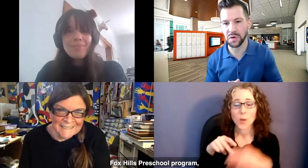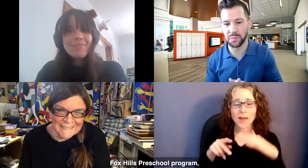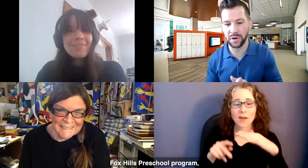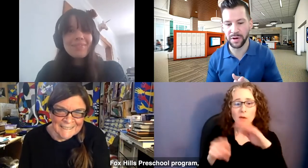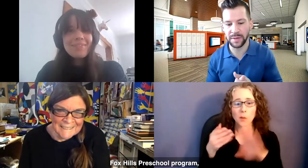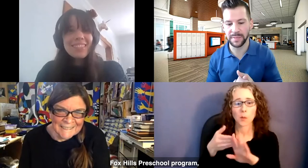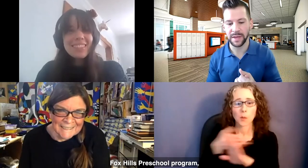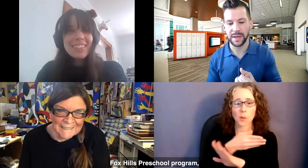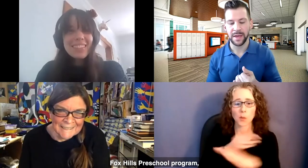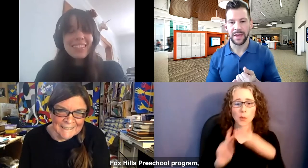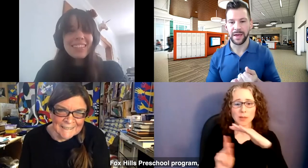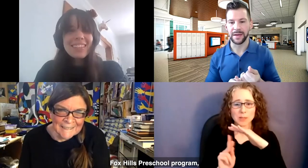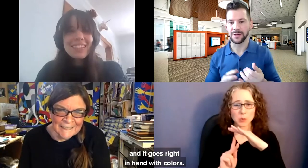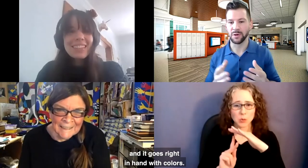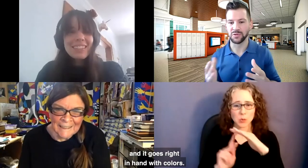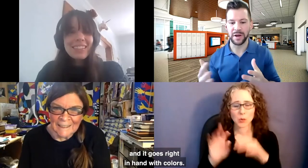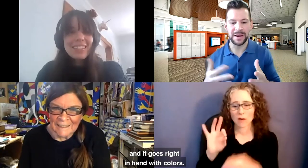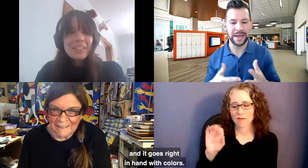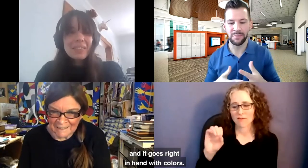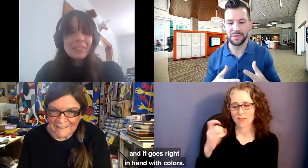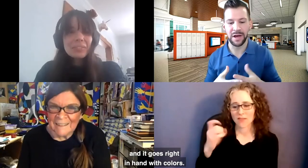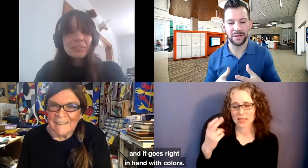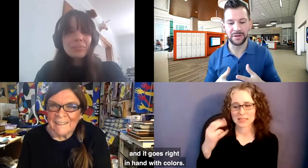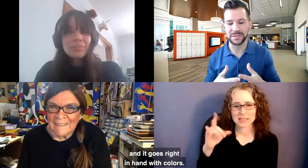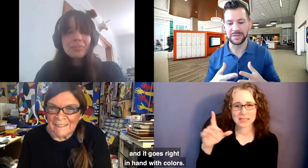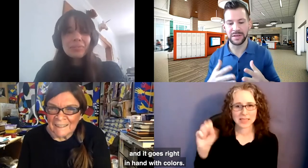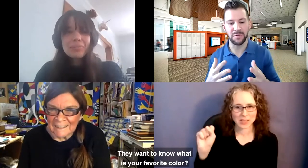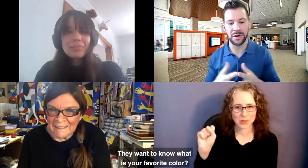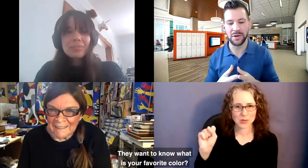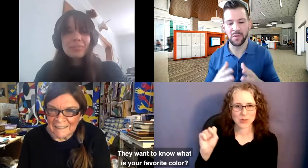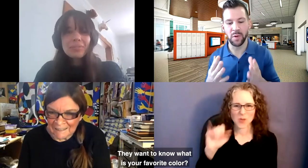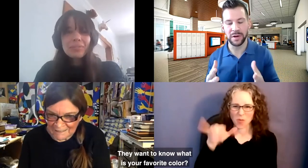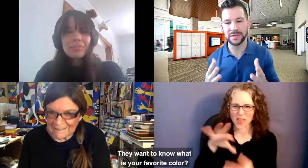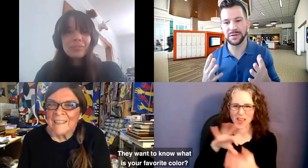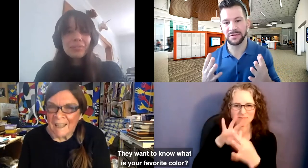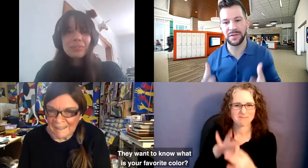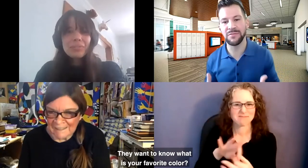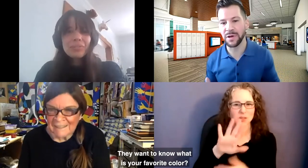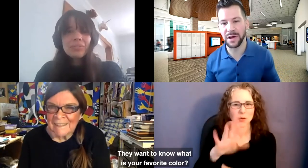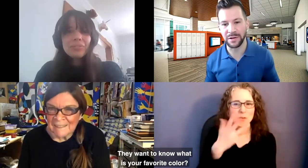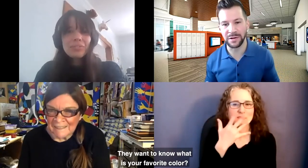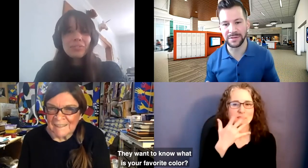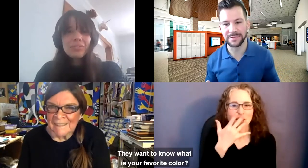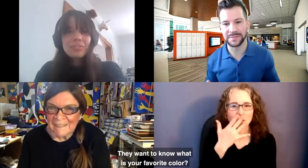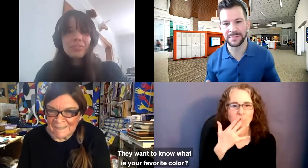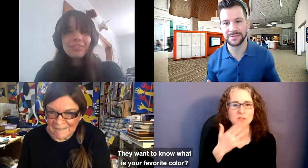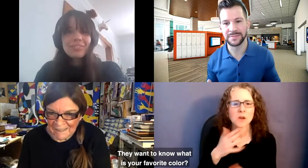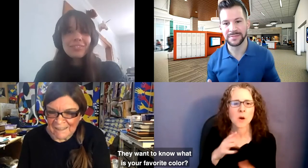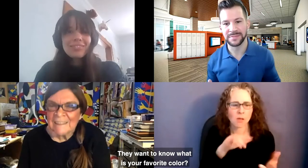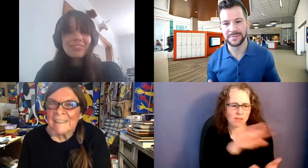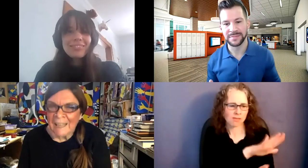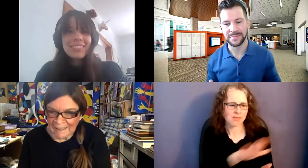Hills Preschool Program. And it goes right in hand with colors. They want to know, what is your favorite color?